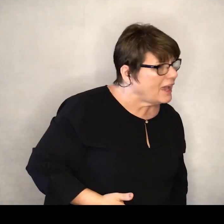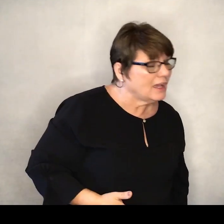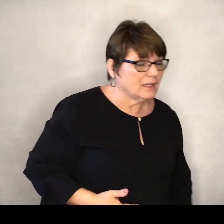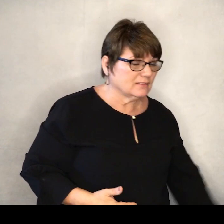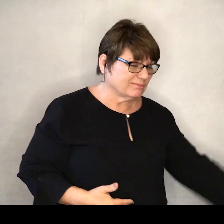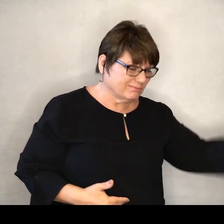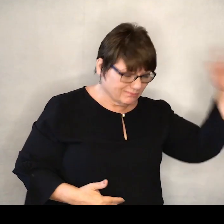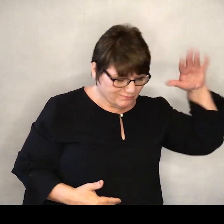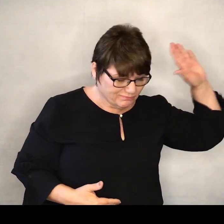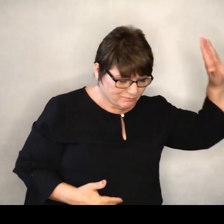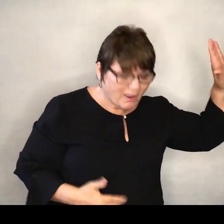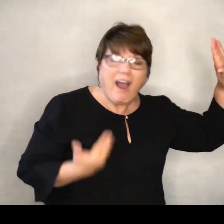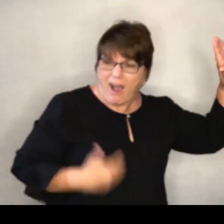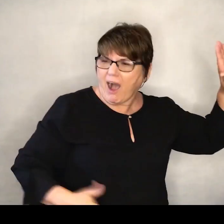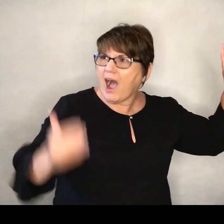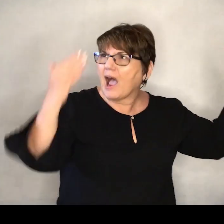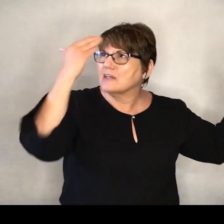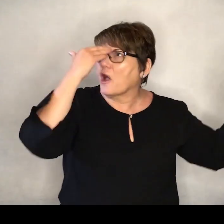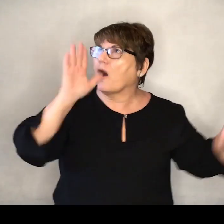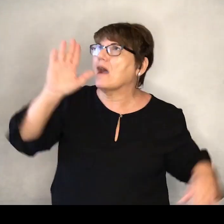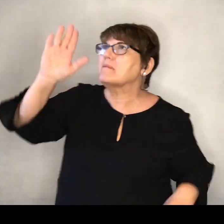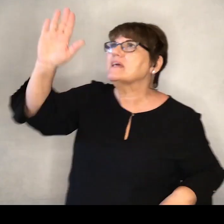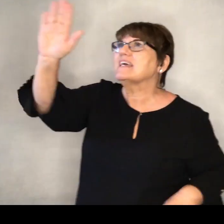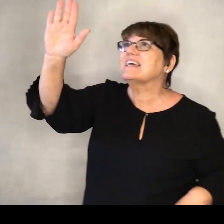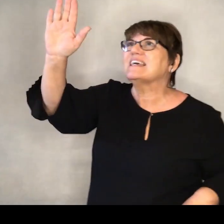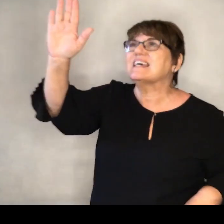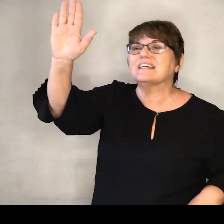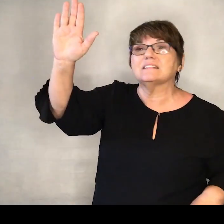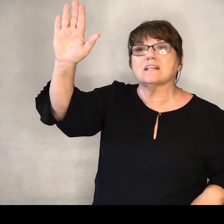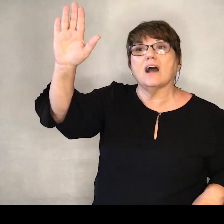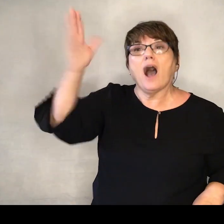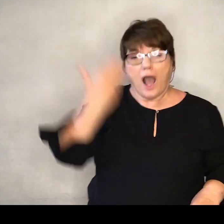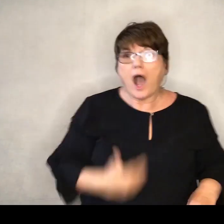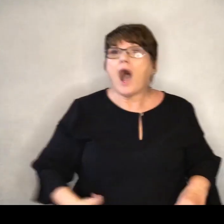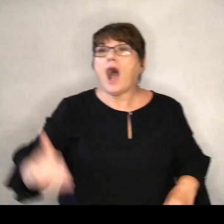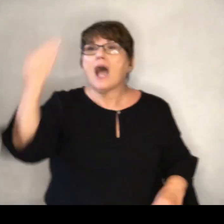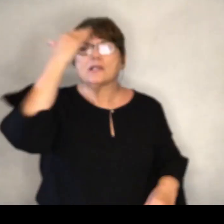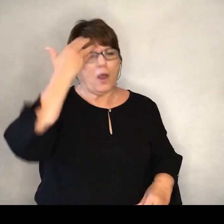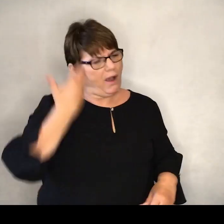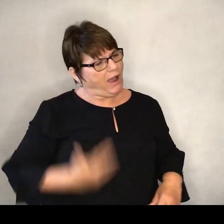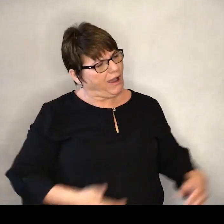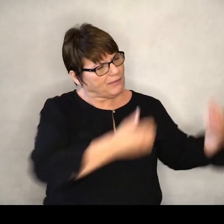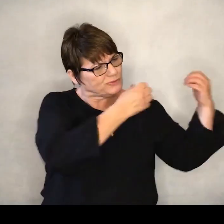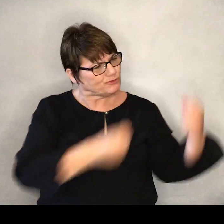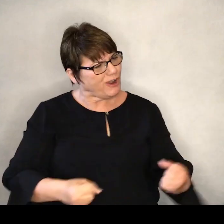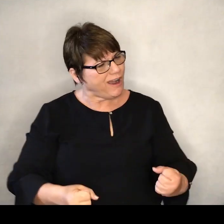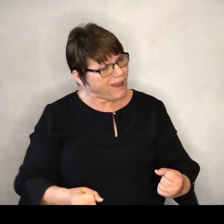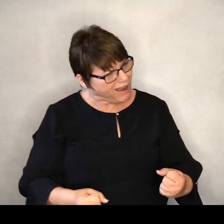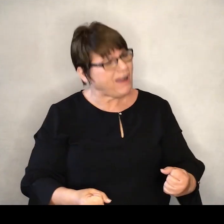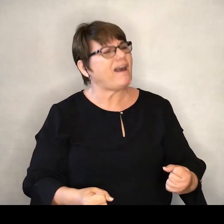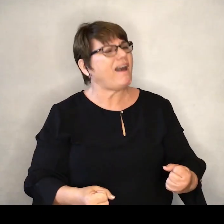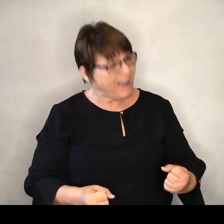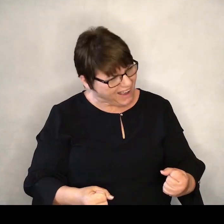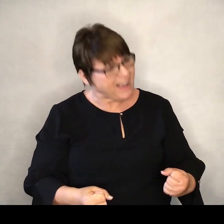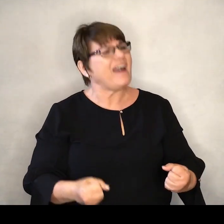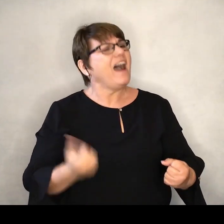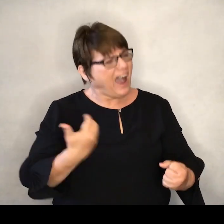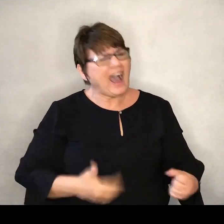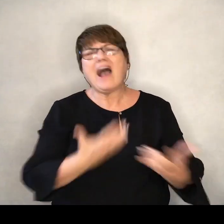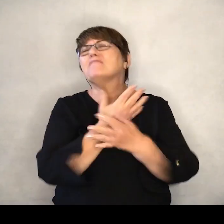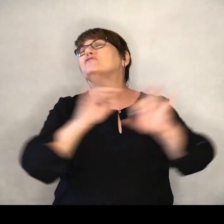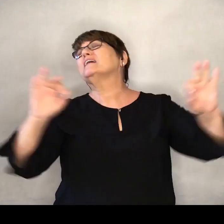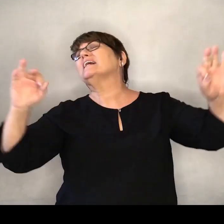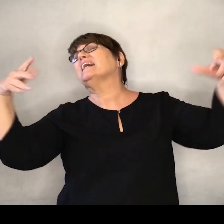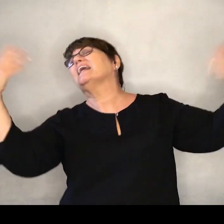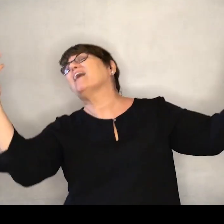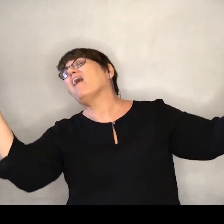what, I know who I am, I know I'm strong, and I am free,